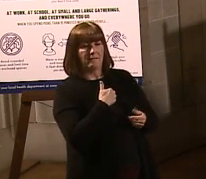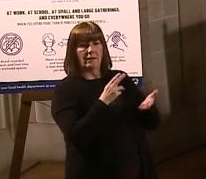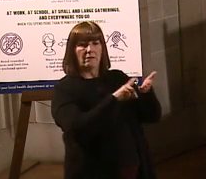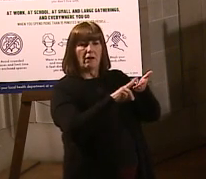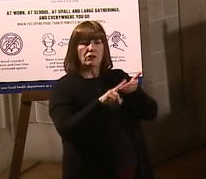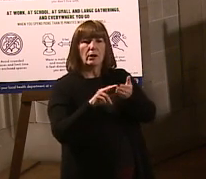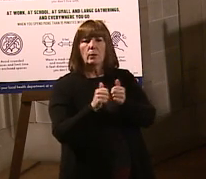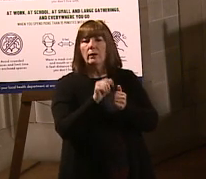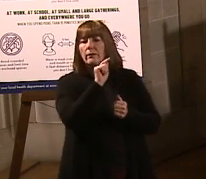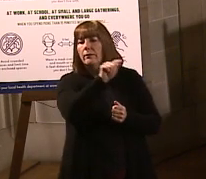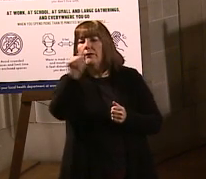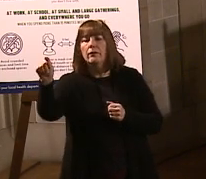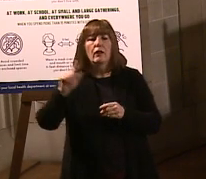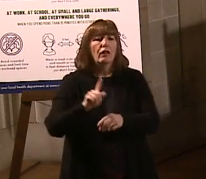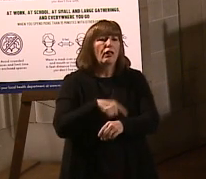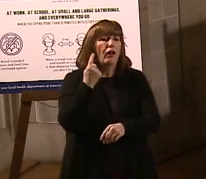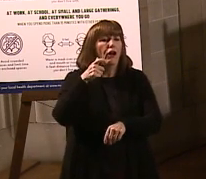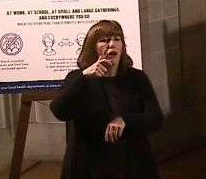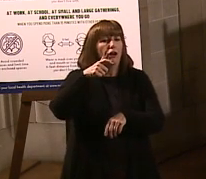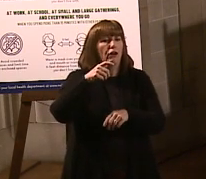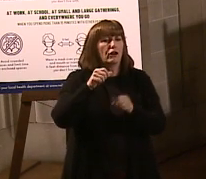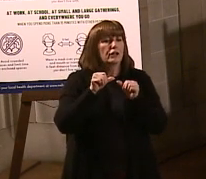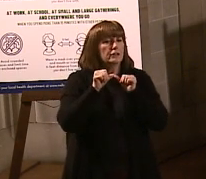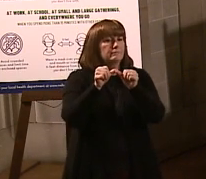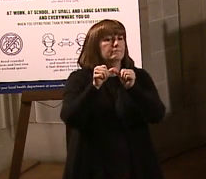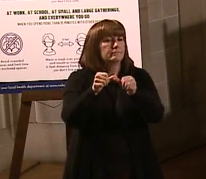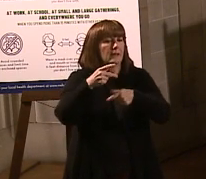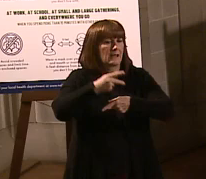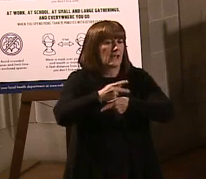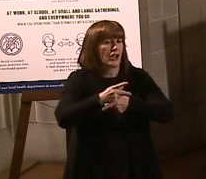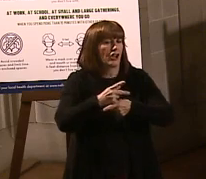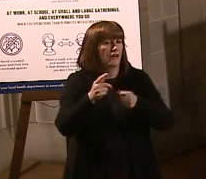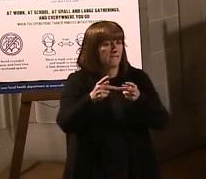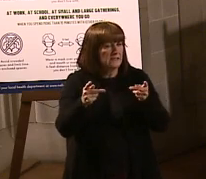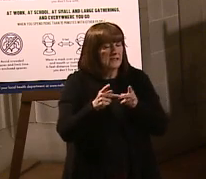you get to those facilities and do the vaccinations.